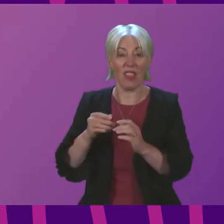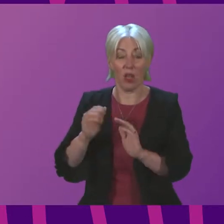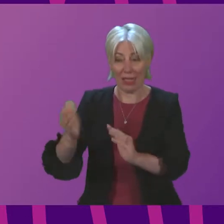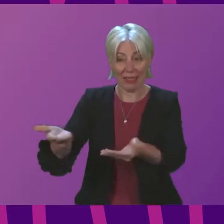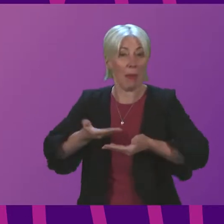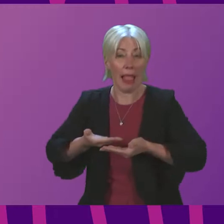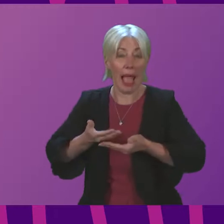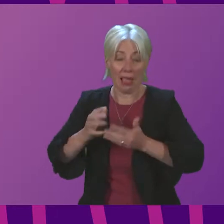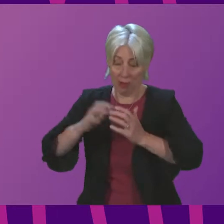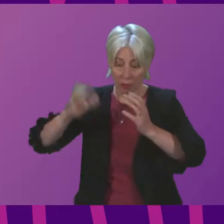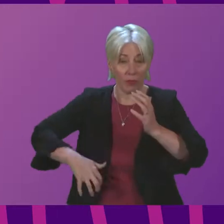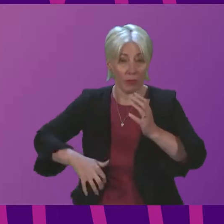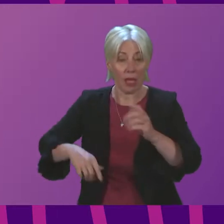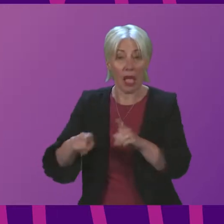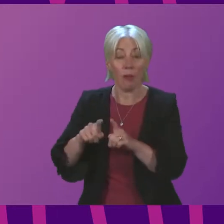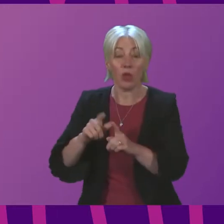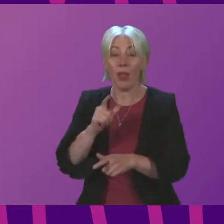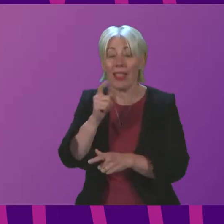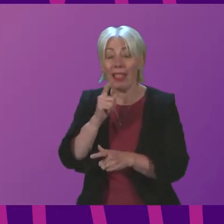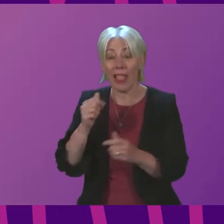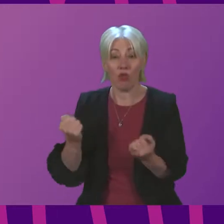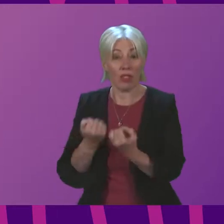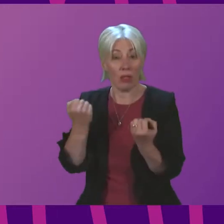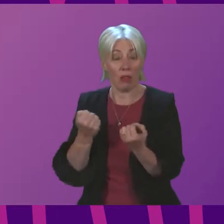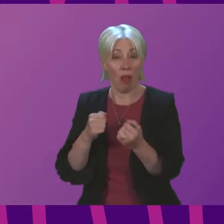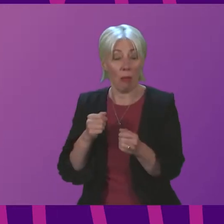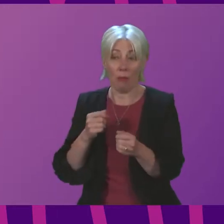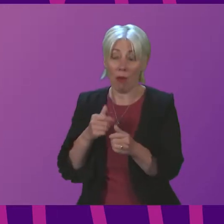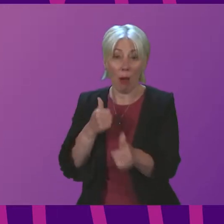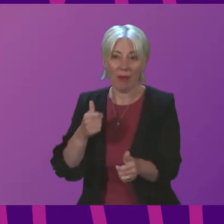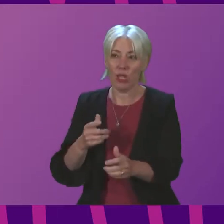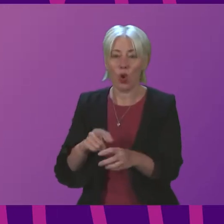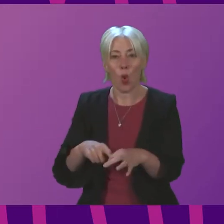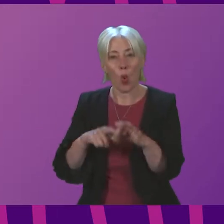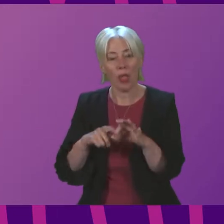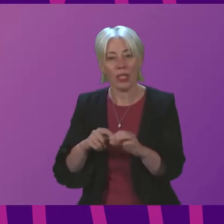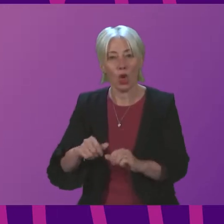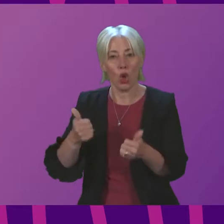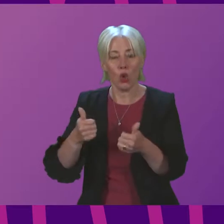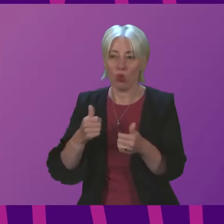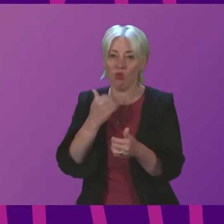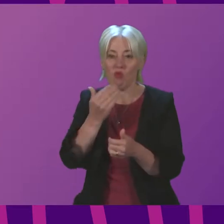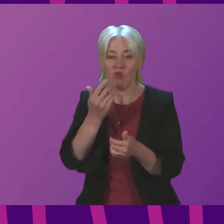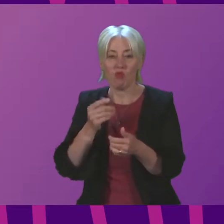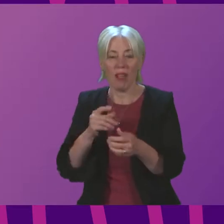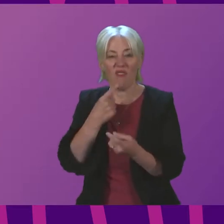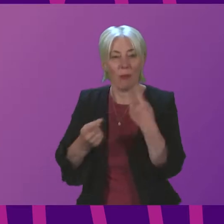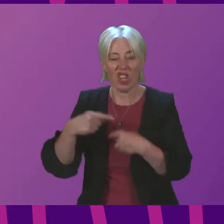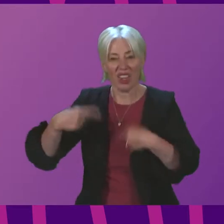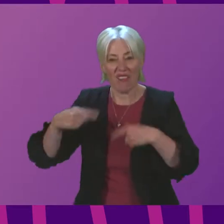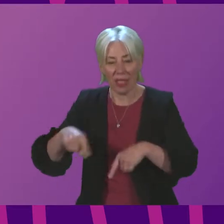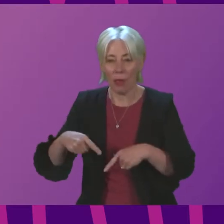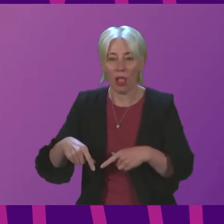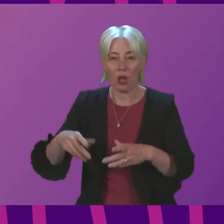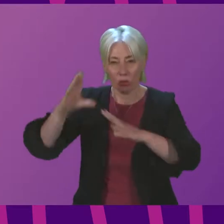it's equally important that the power companies have quality and reliable information available for individuals as to when incidents are likely to be